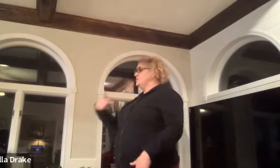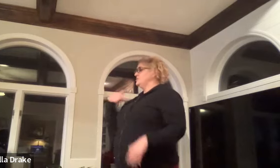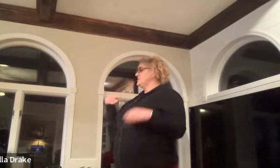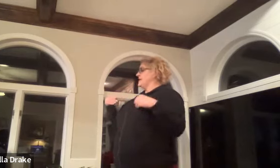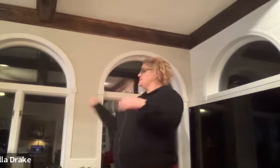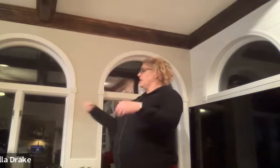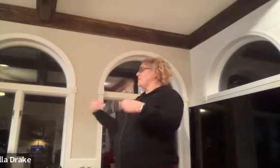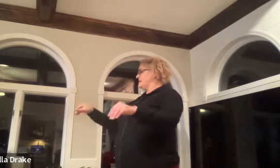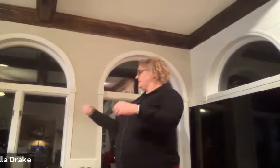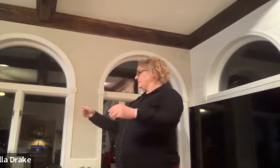would just say shopping